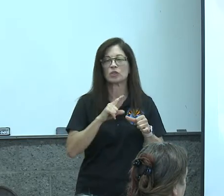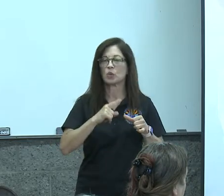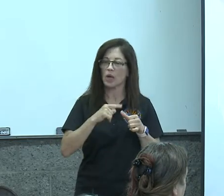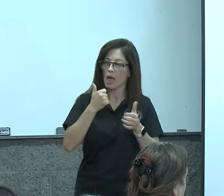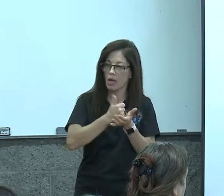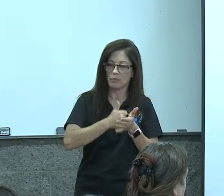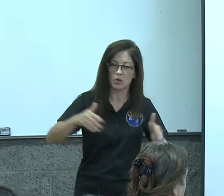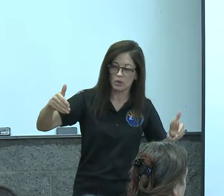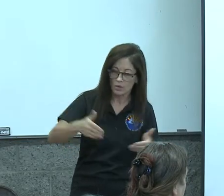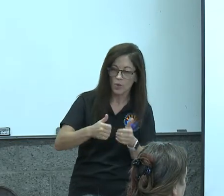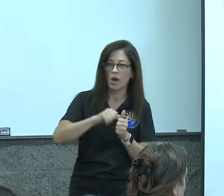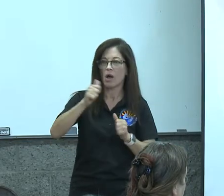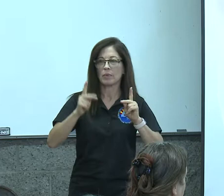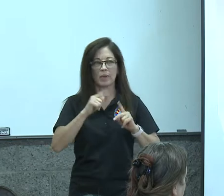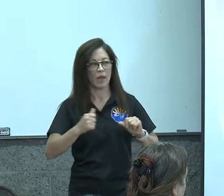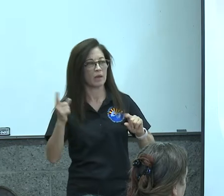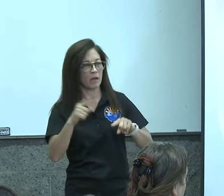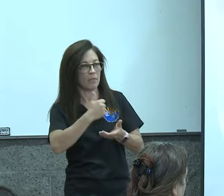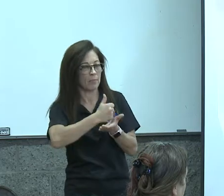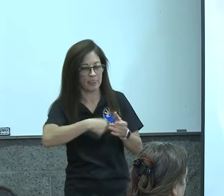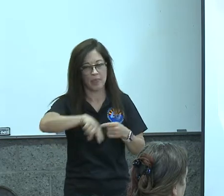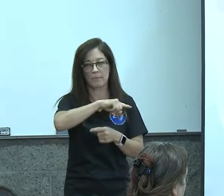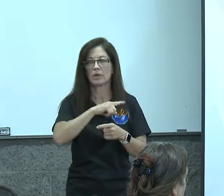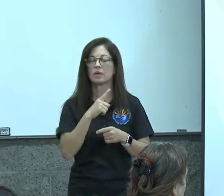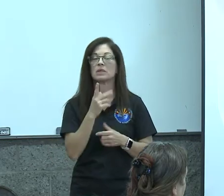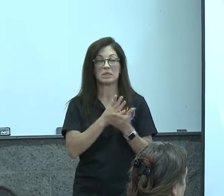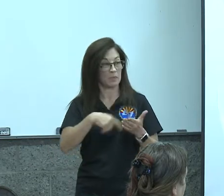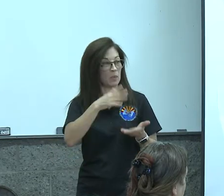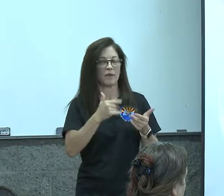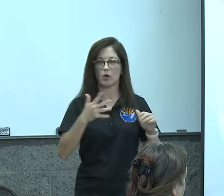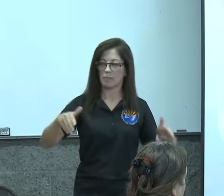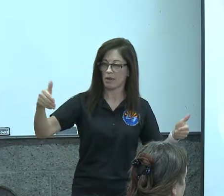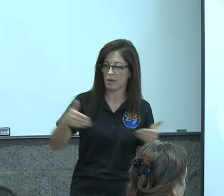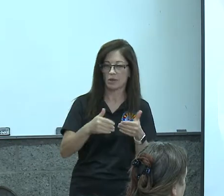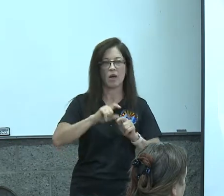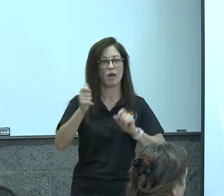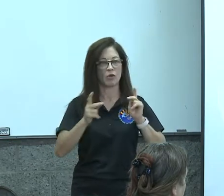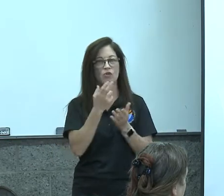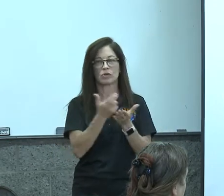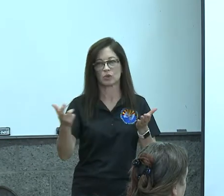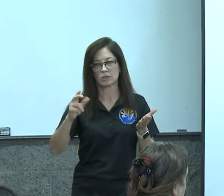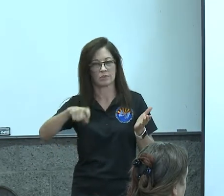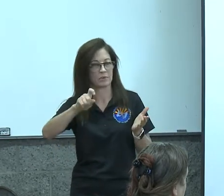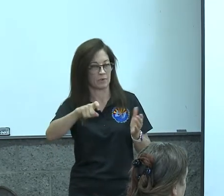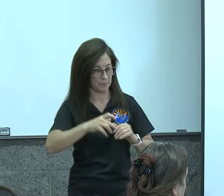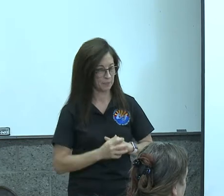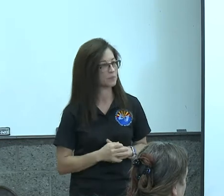resources and so some of you in this room may already have been connected with some resources resources so